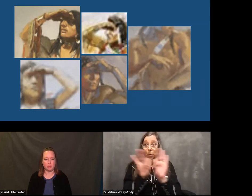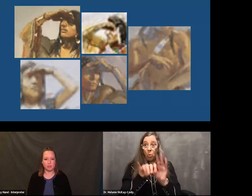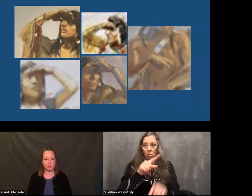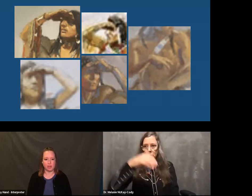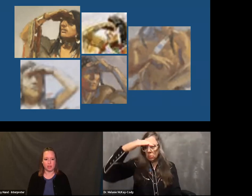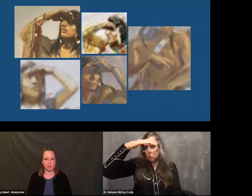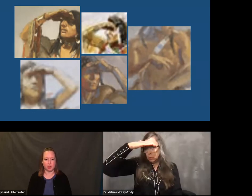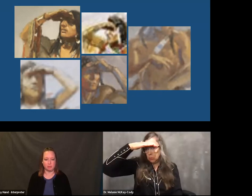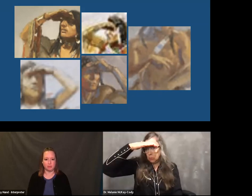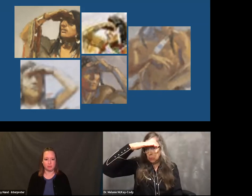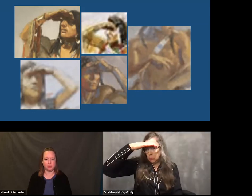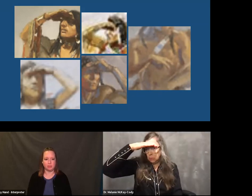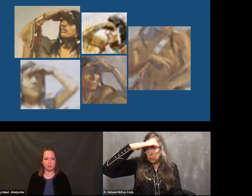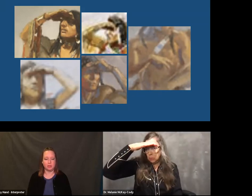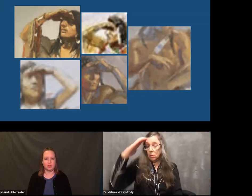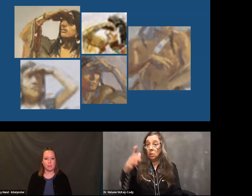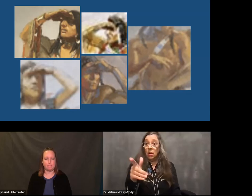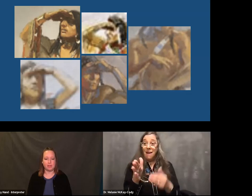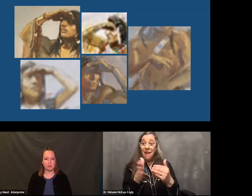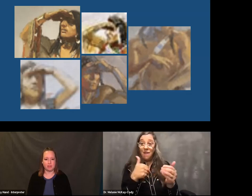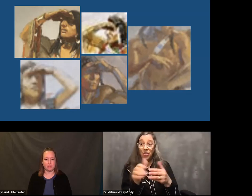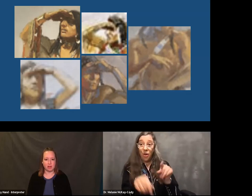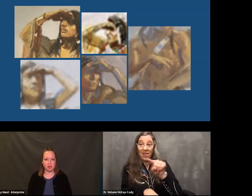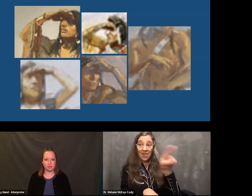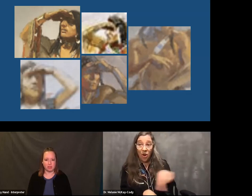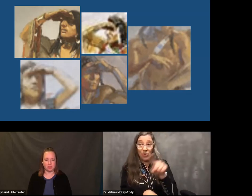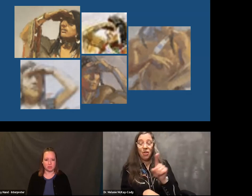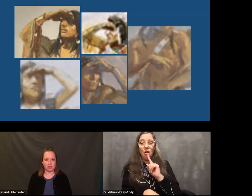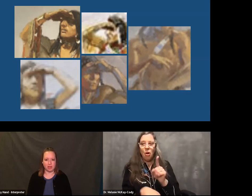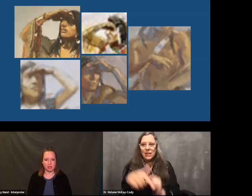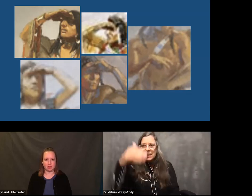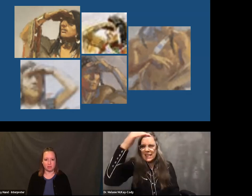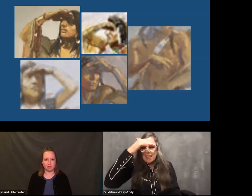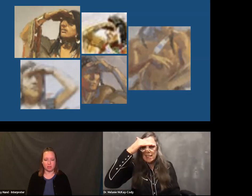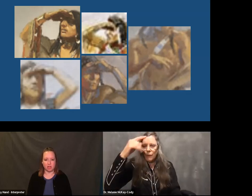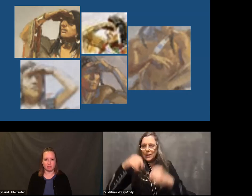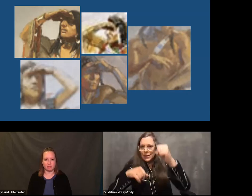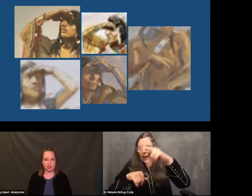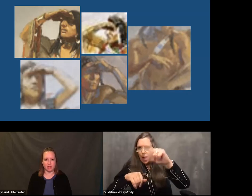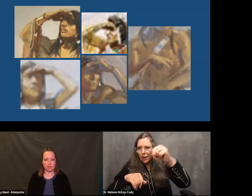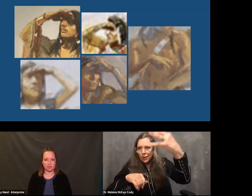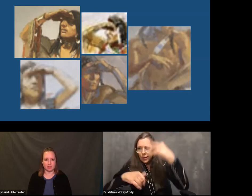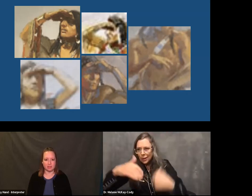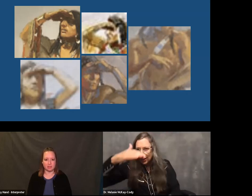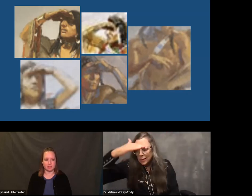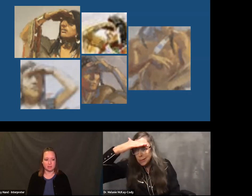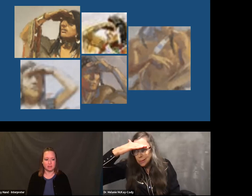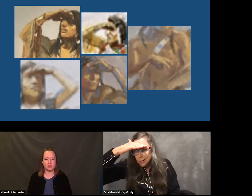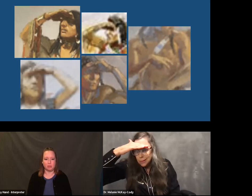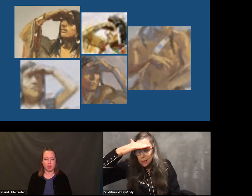There's one with this V hand shape. But then we see all of these with the hand over the top of the eyes.